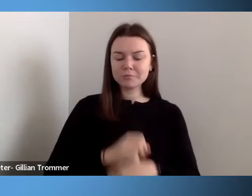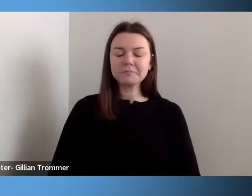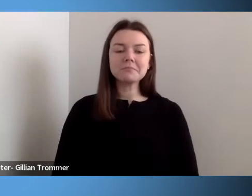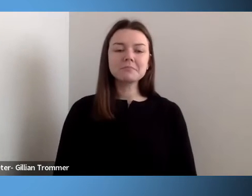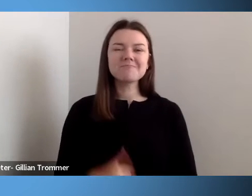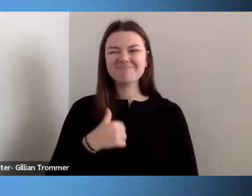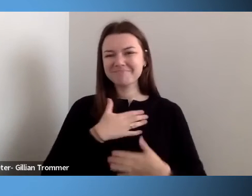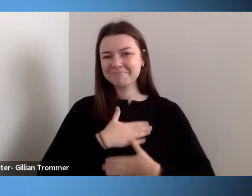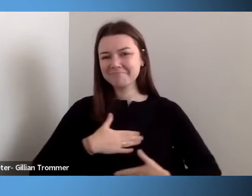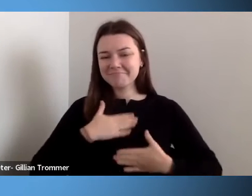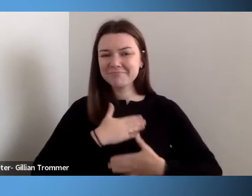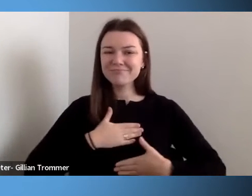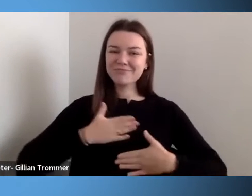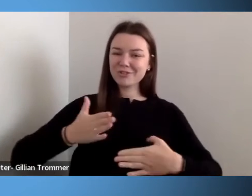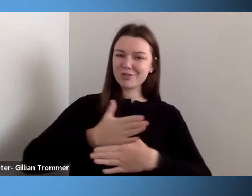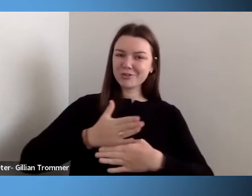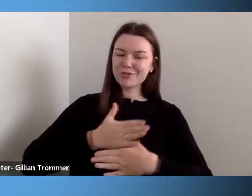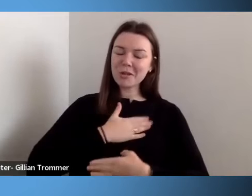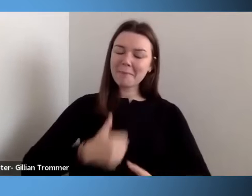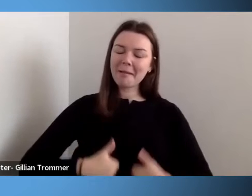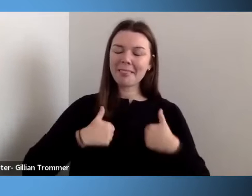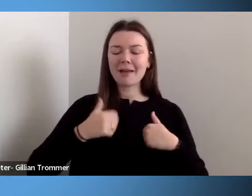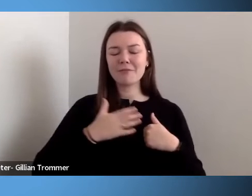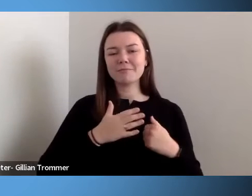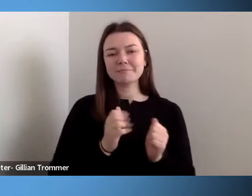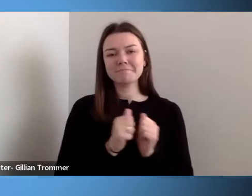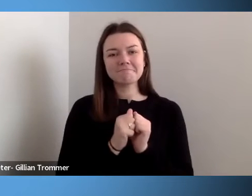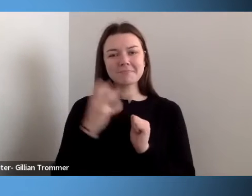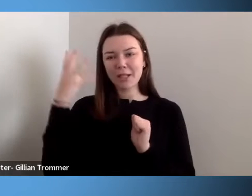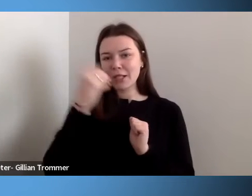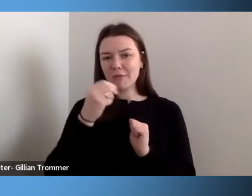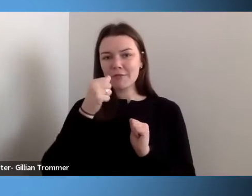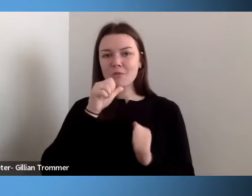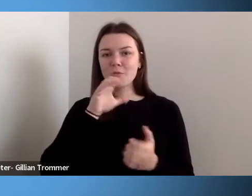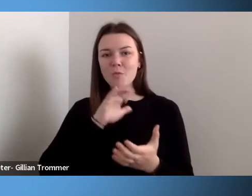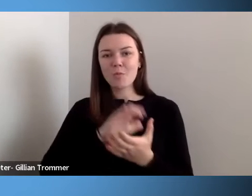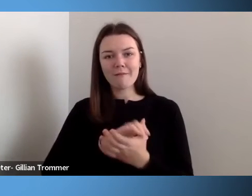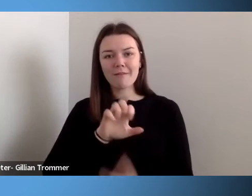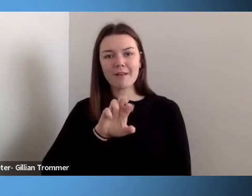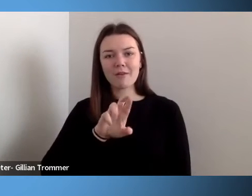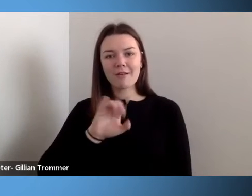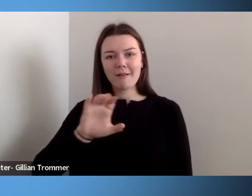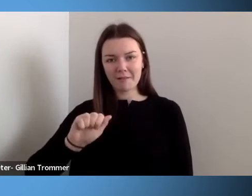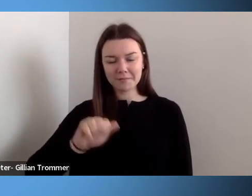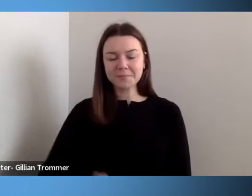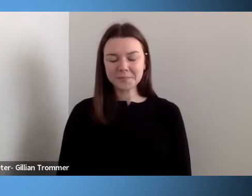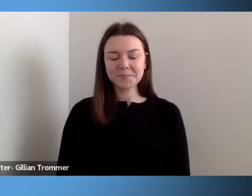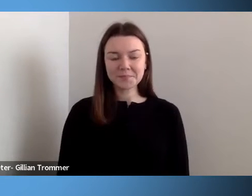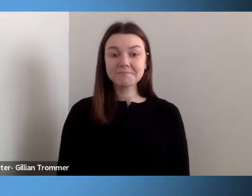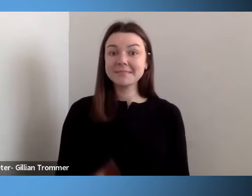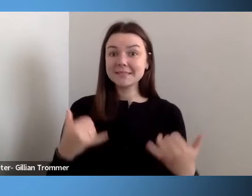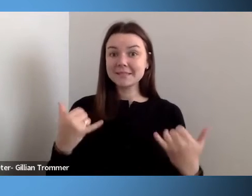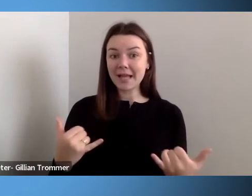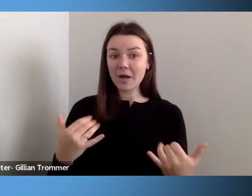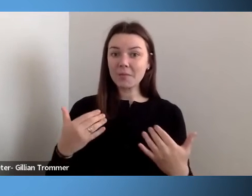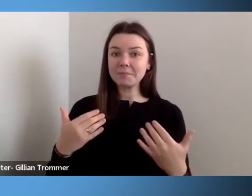with my lovely wife, Erica. Now, on to my formal remarks.